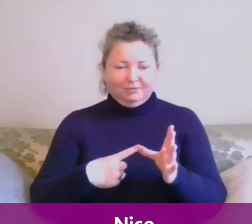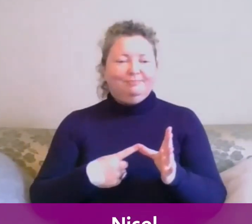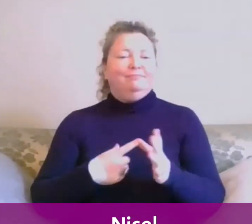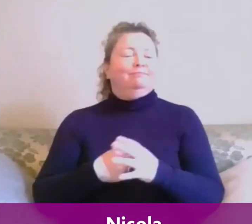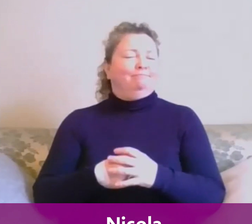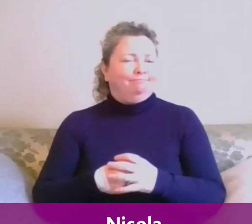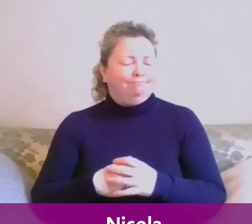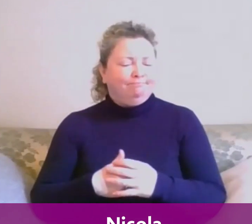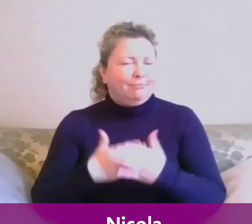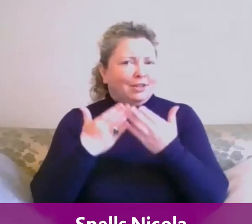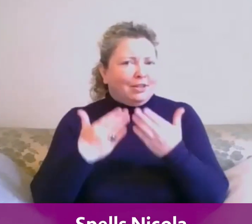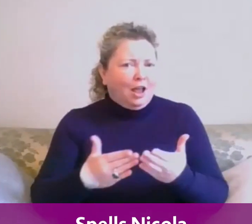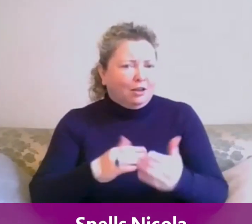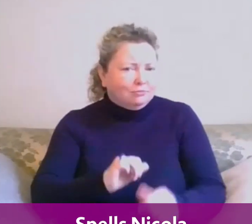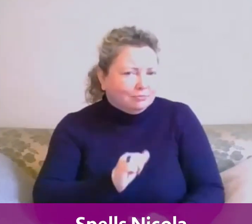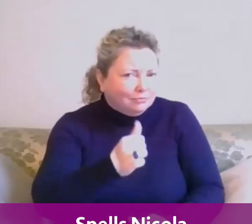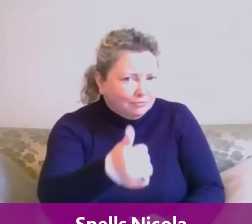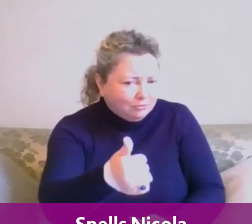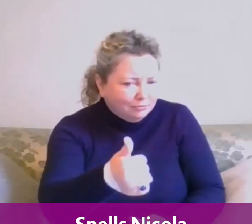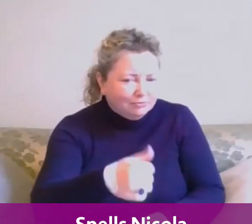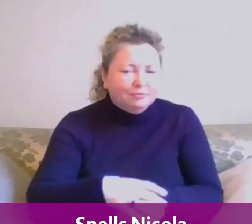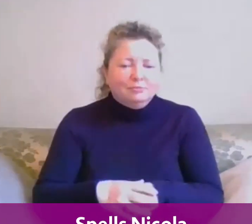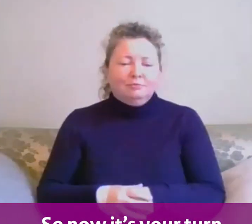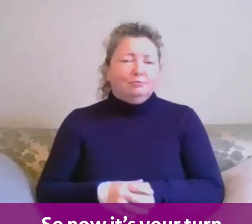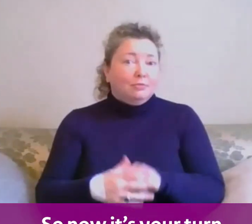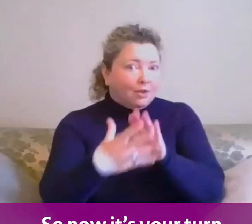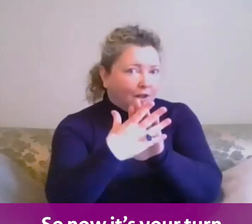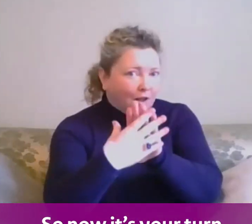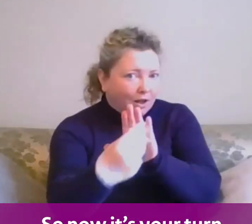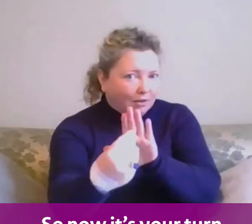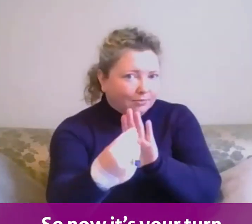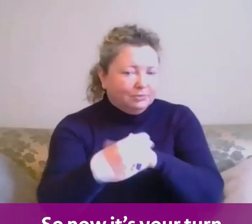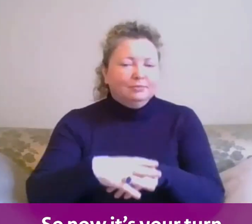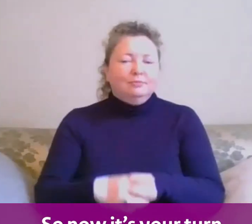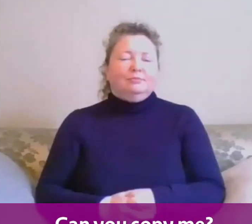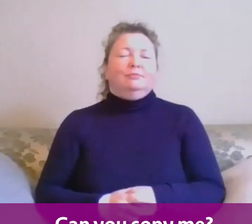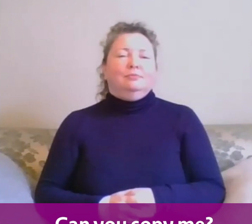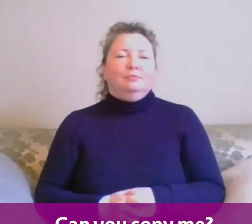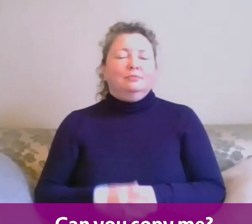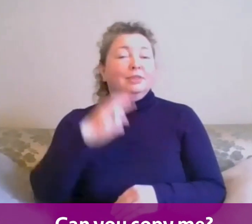-L-A spells Nicola. So now it's your turn. Can you copy me?